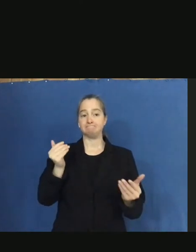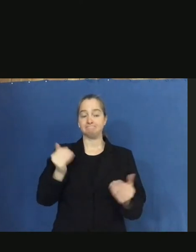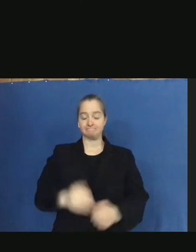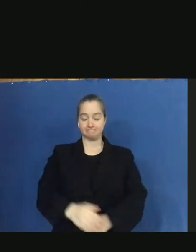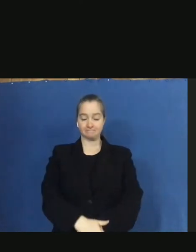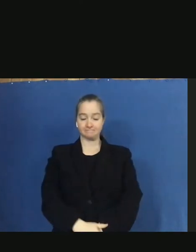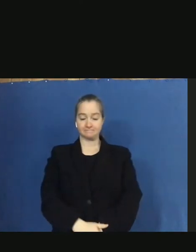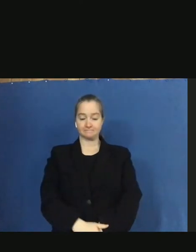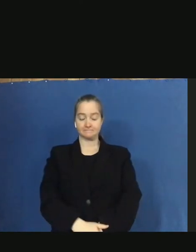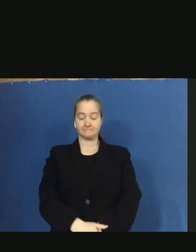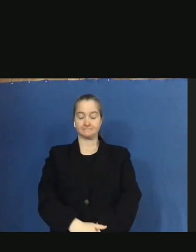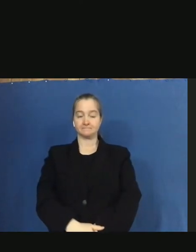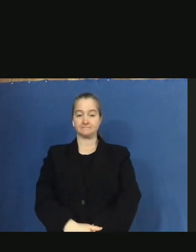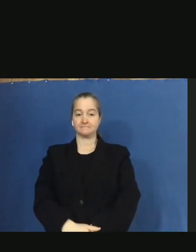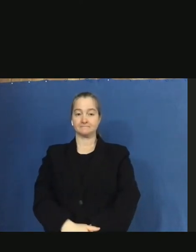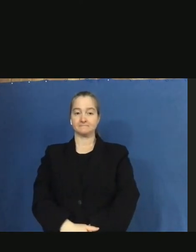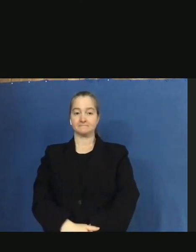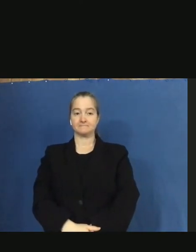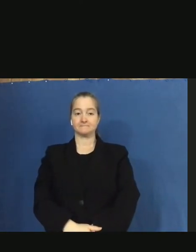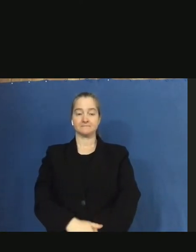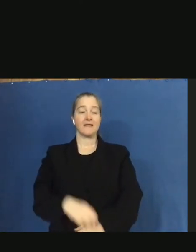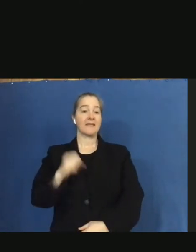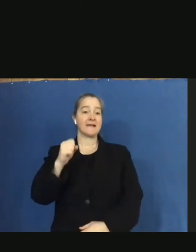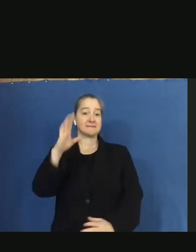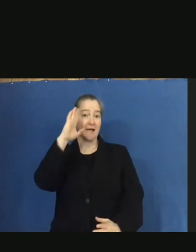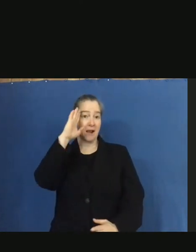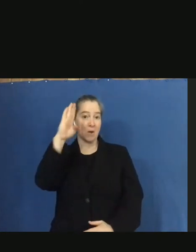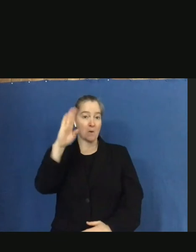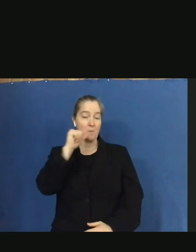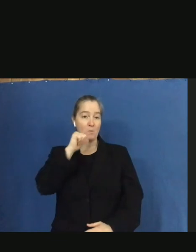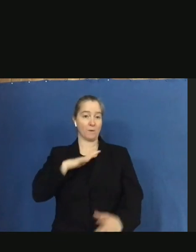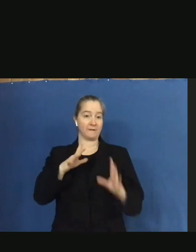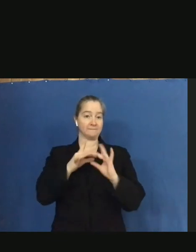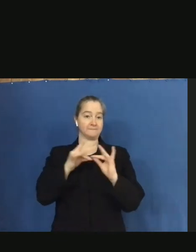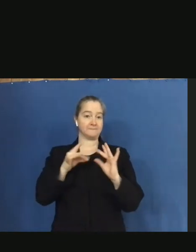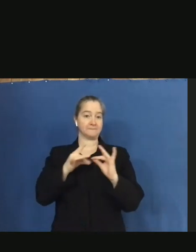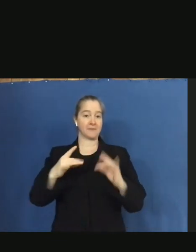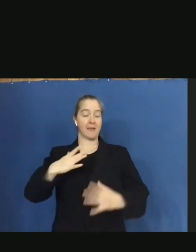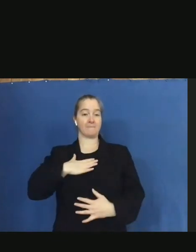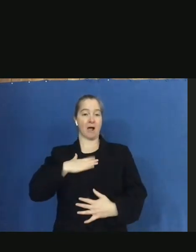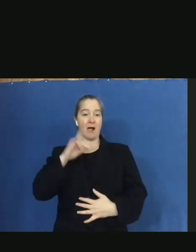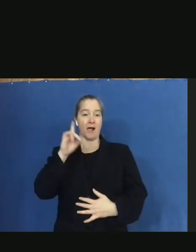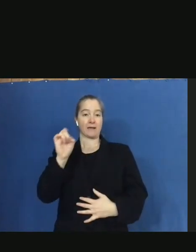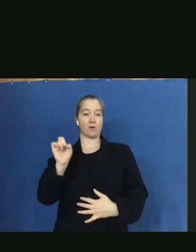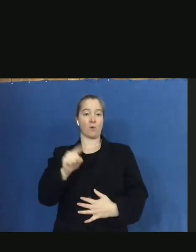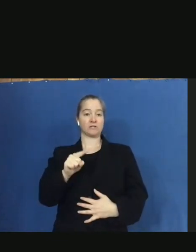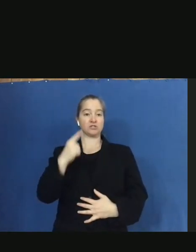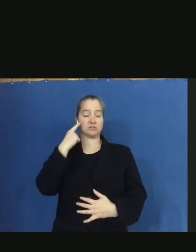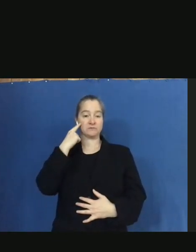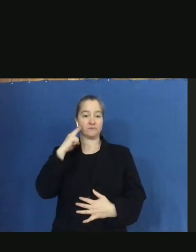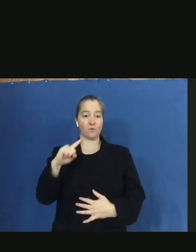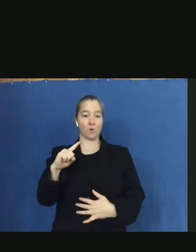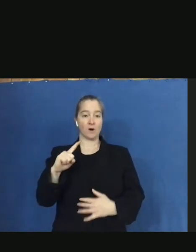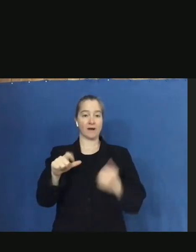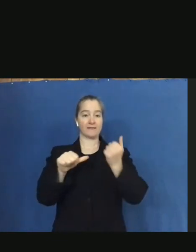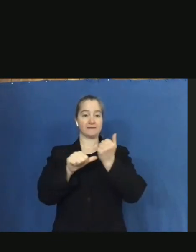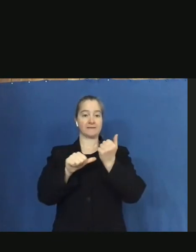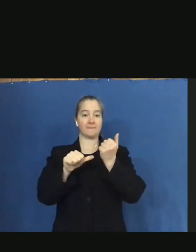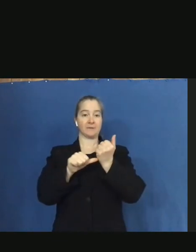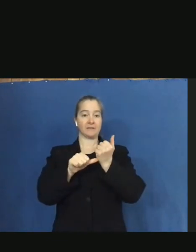Yes, hello. Yes, hi. My question is for the Deputy, Ms.